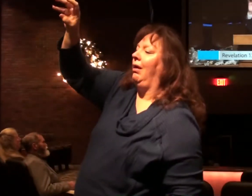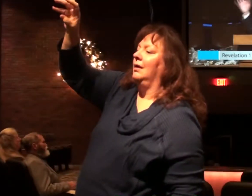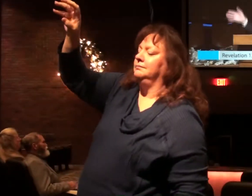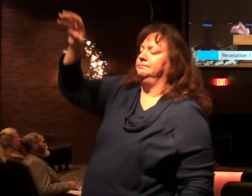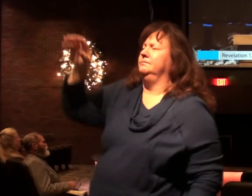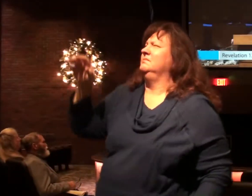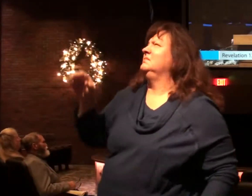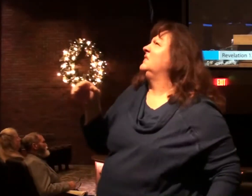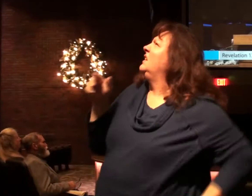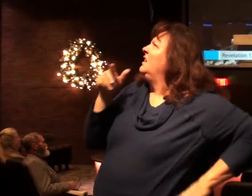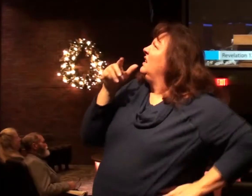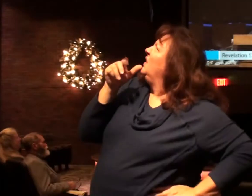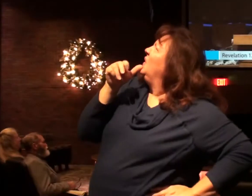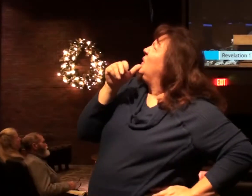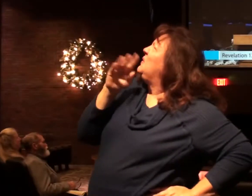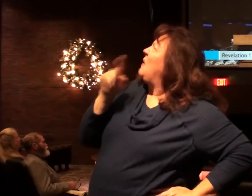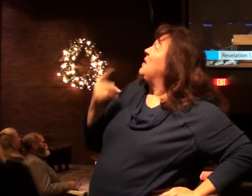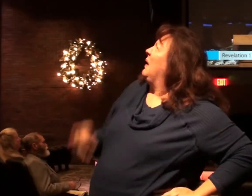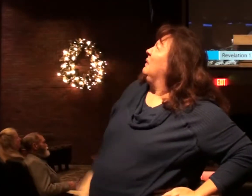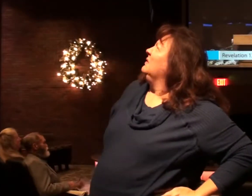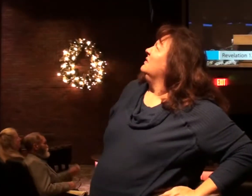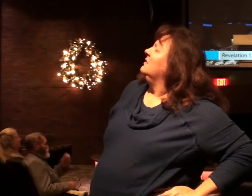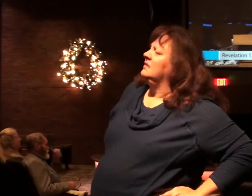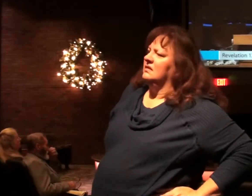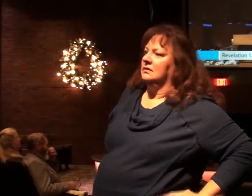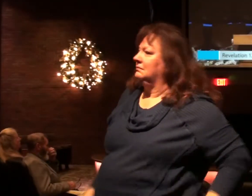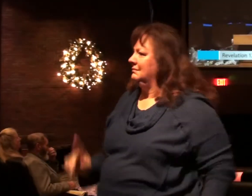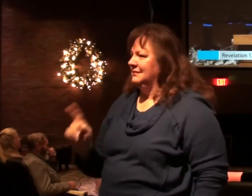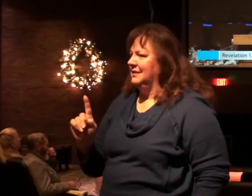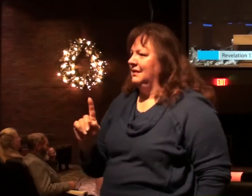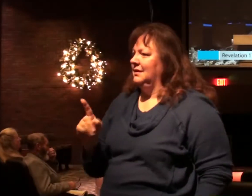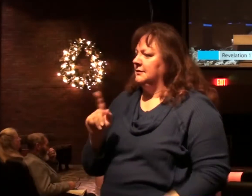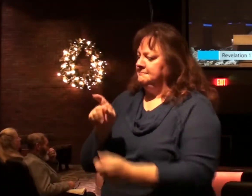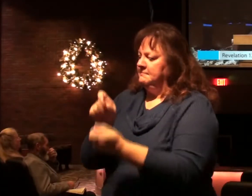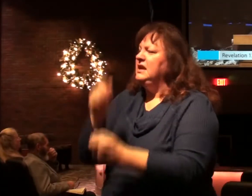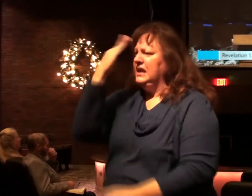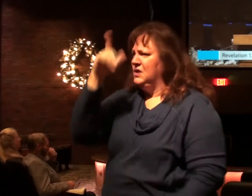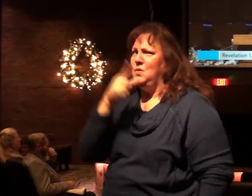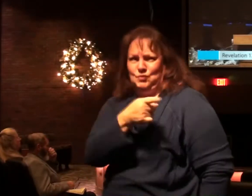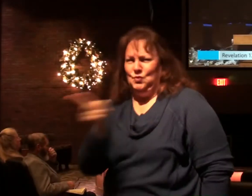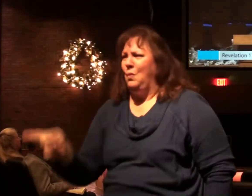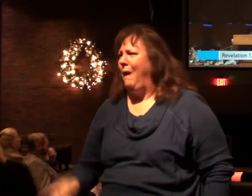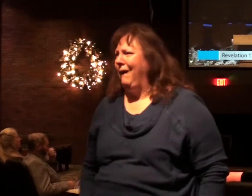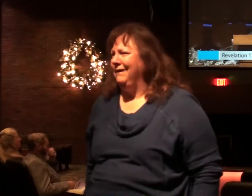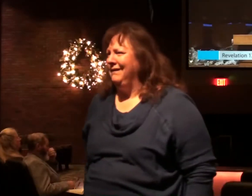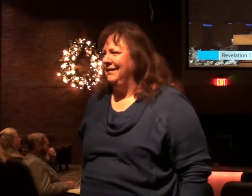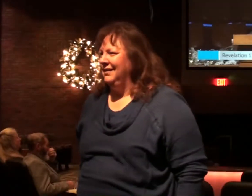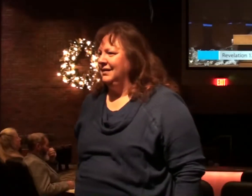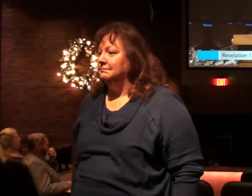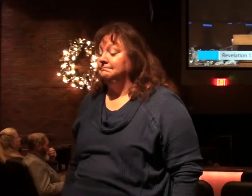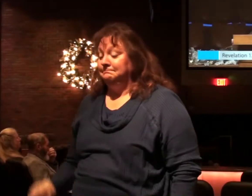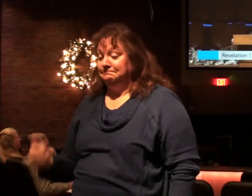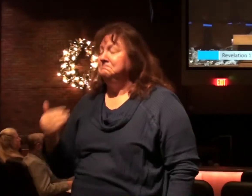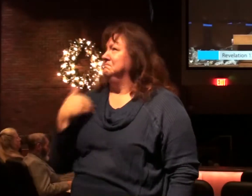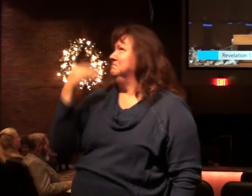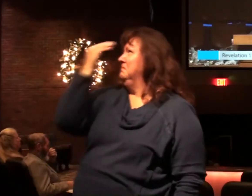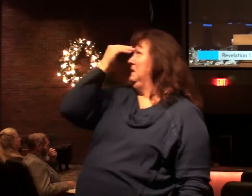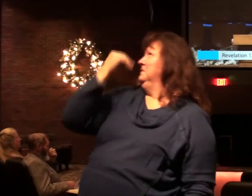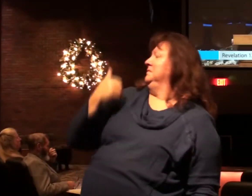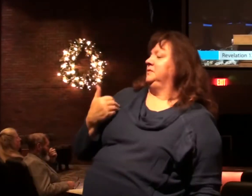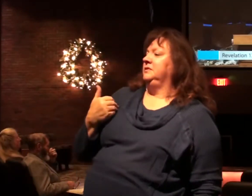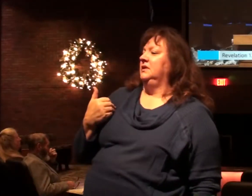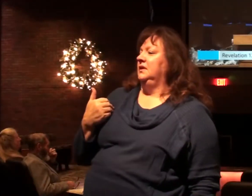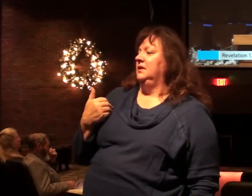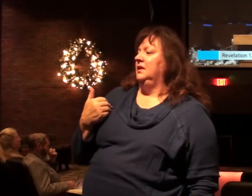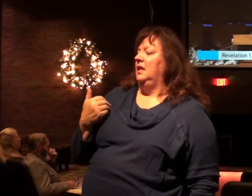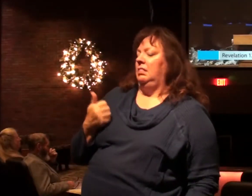doesn't say, I'm not who you're talking about. He can be right on it. I don't. Let